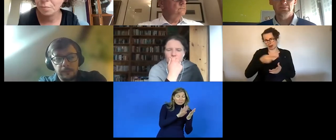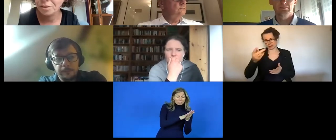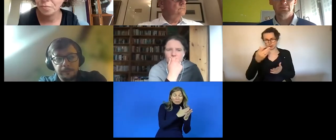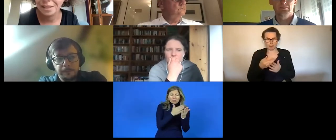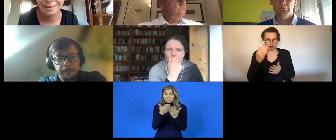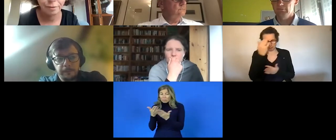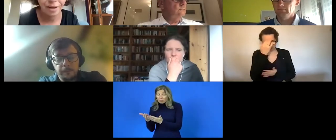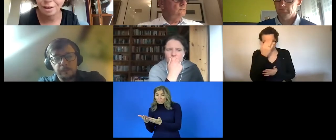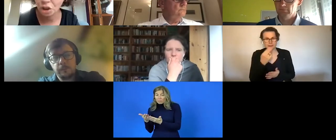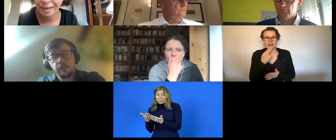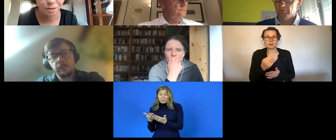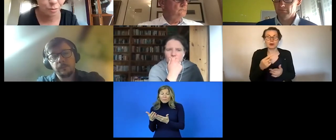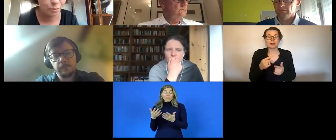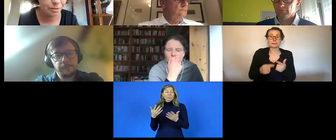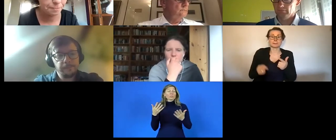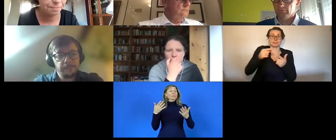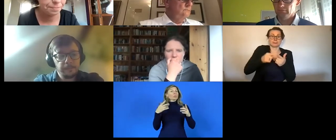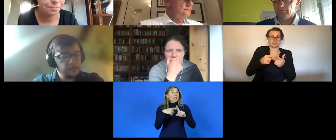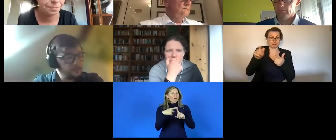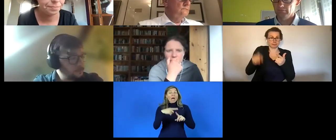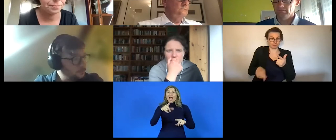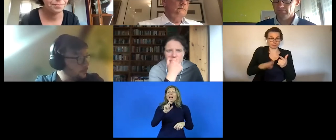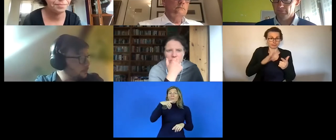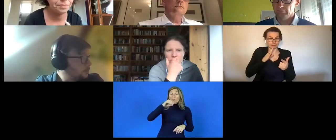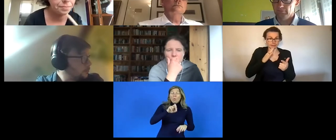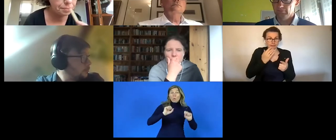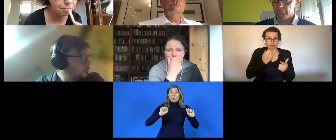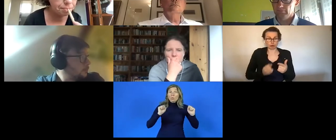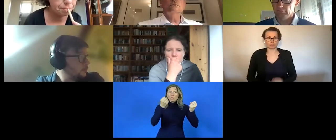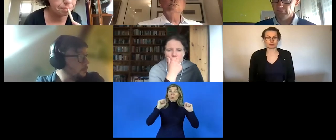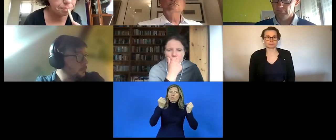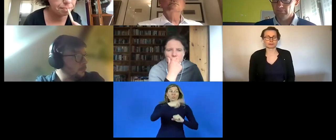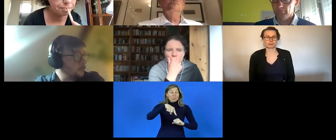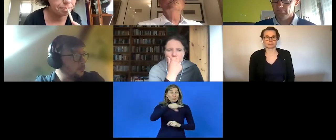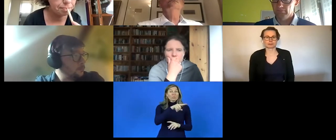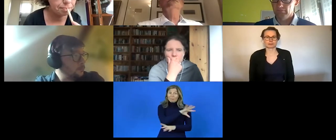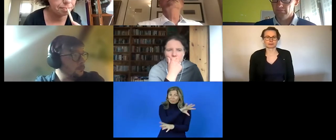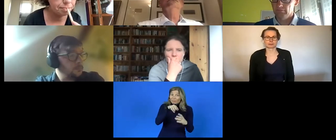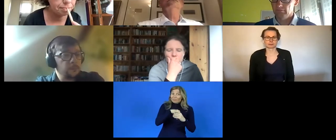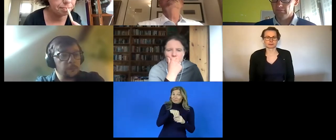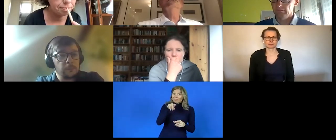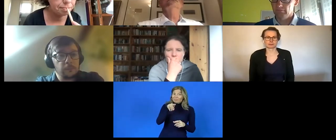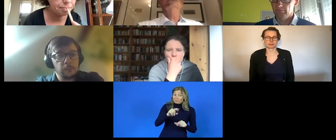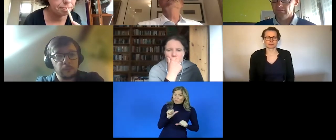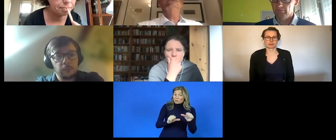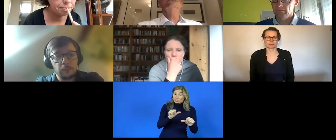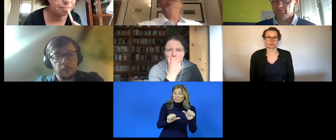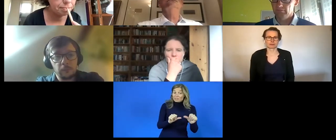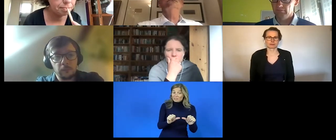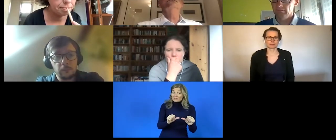and representatives of disabled persons have a say and i would like to ask you to